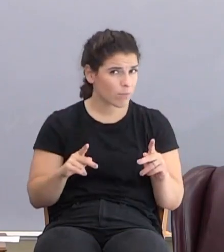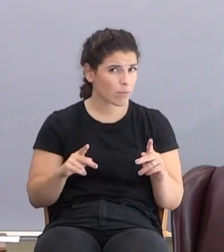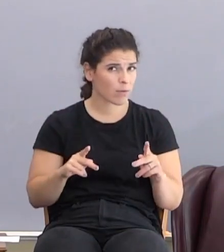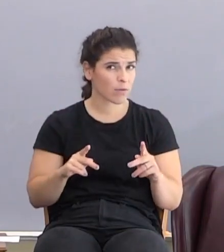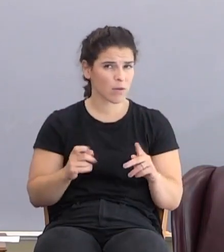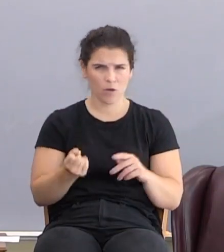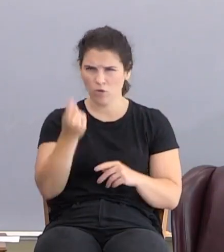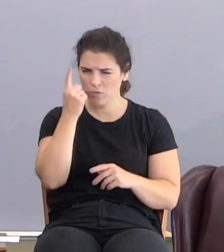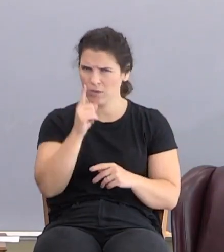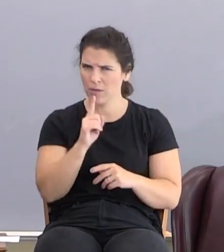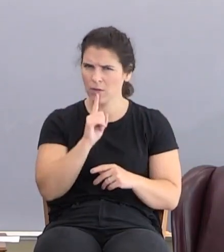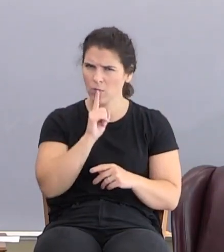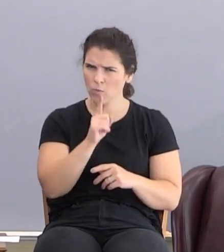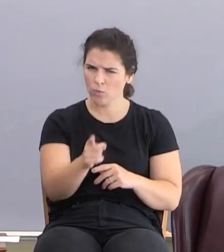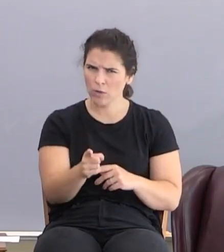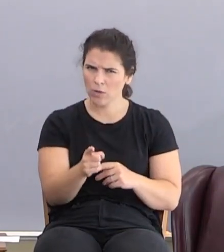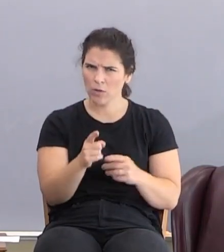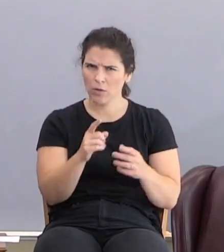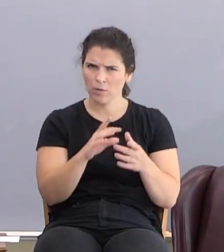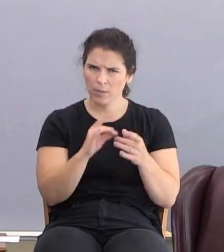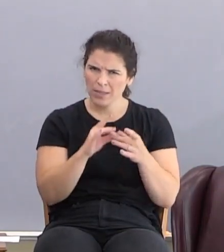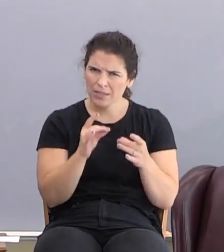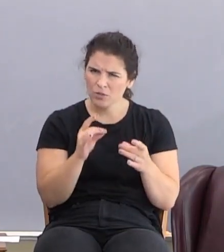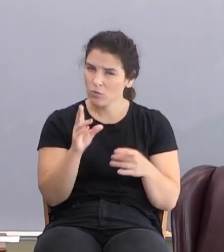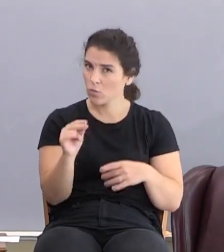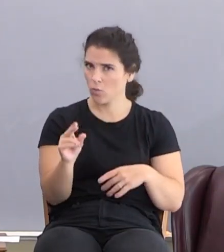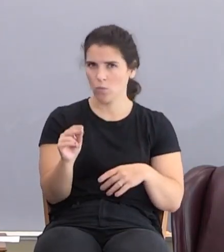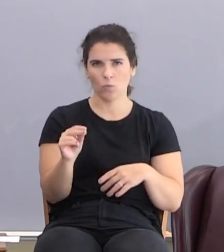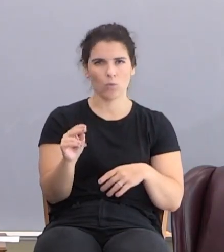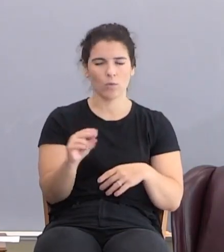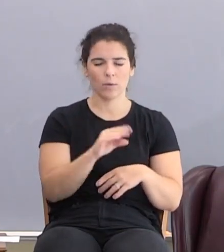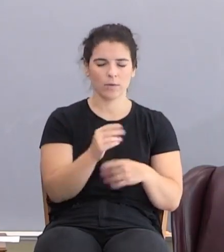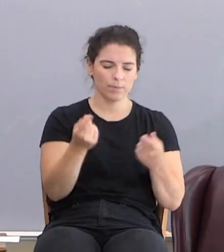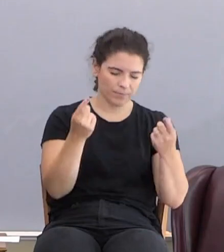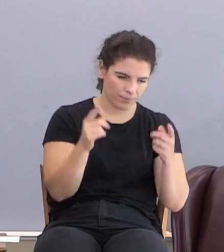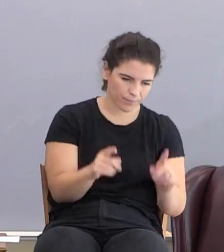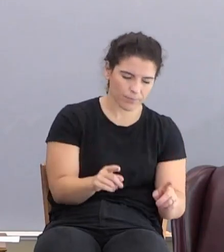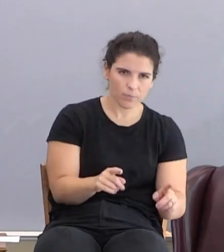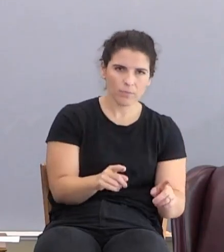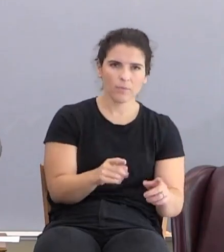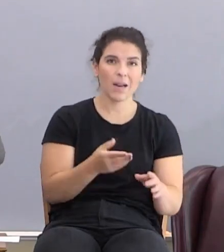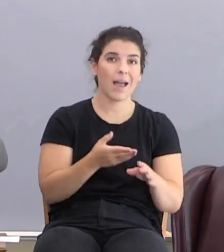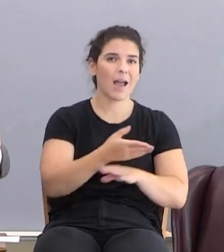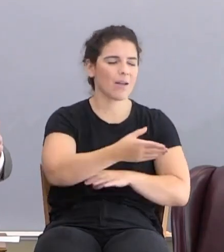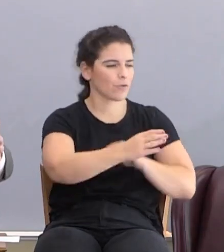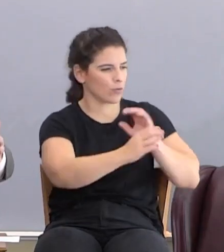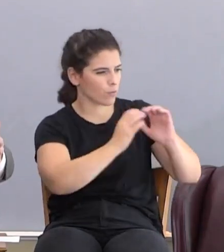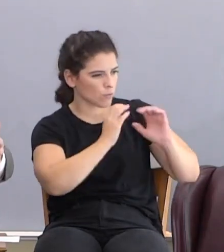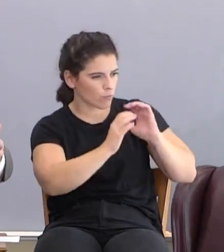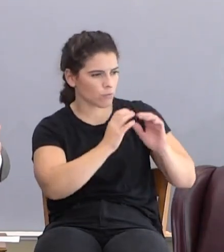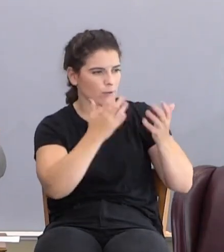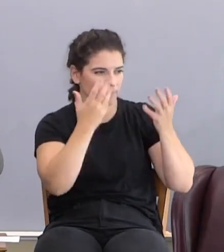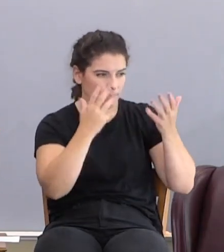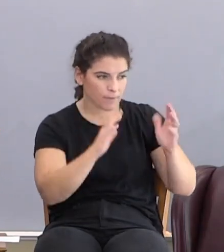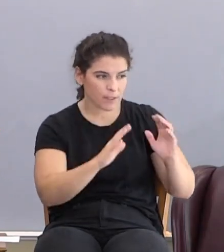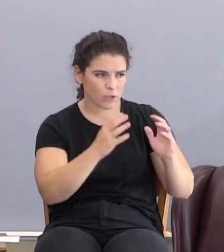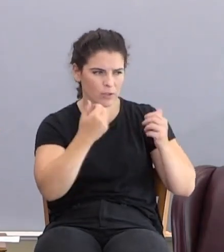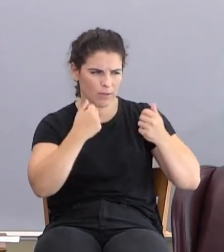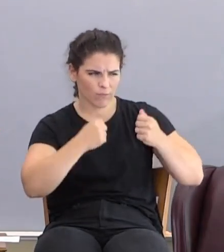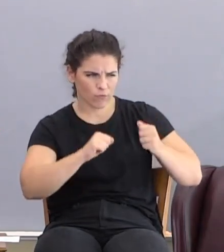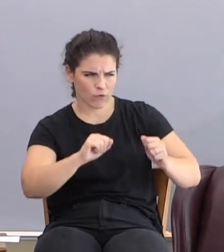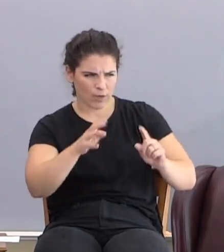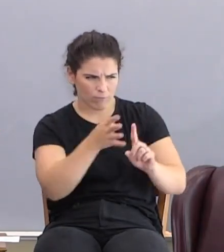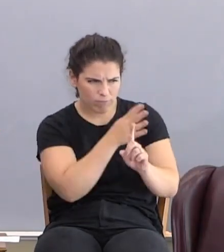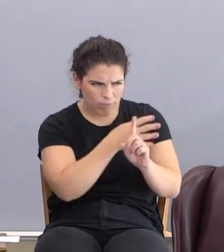the message yet. It came to pass. In other words, after we've talked, and I've tried to